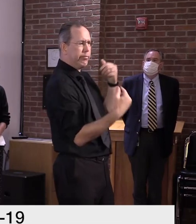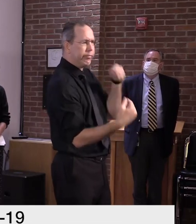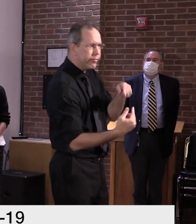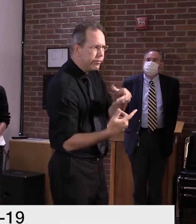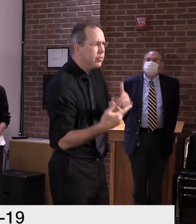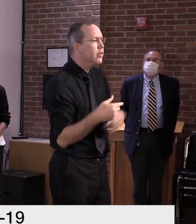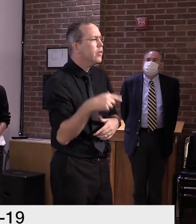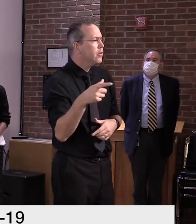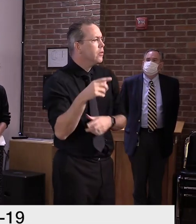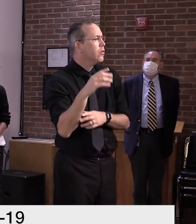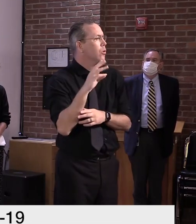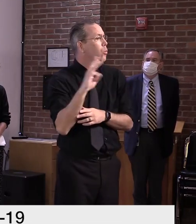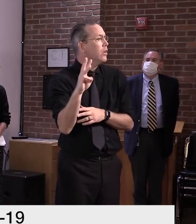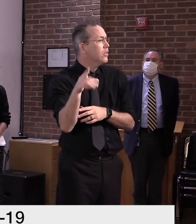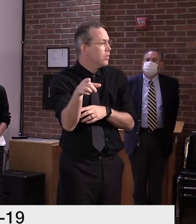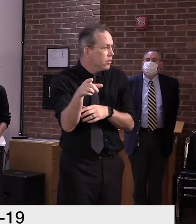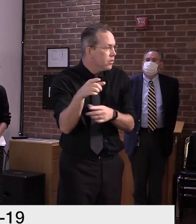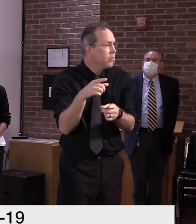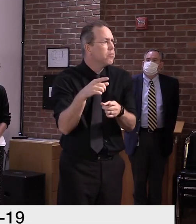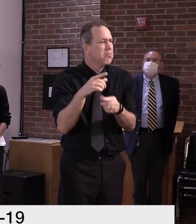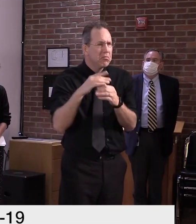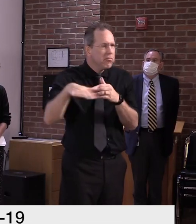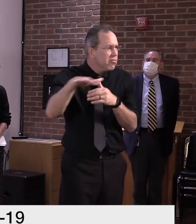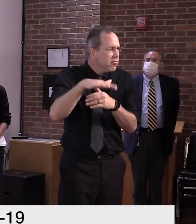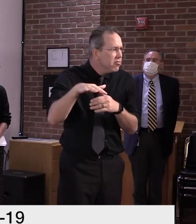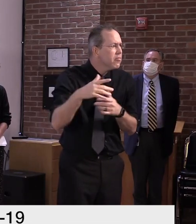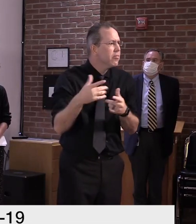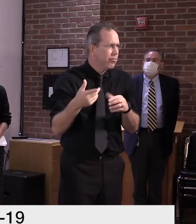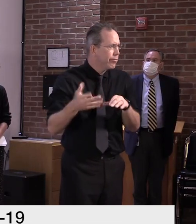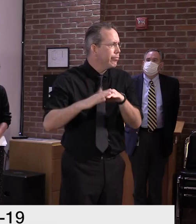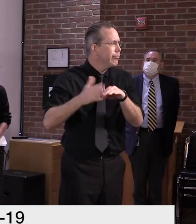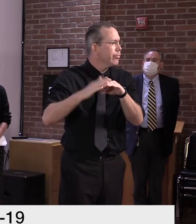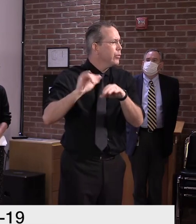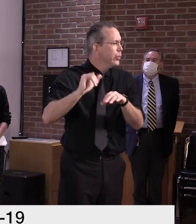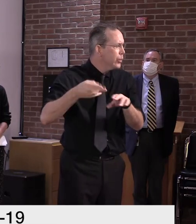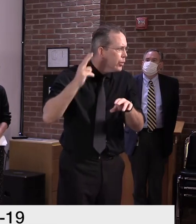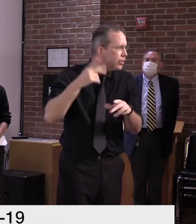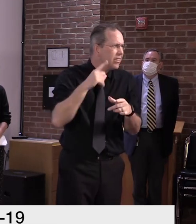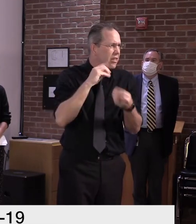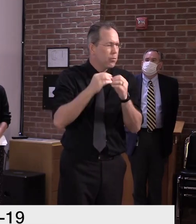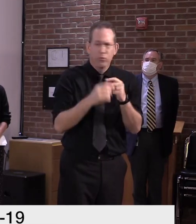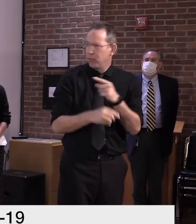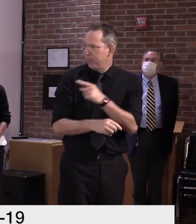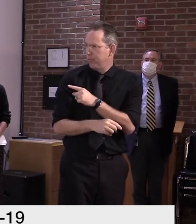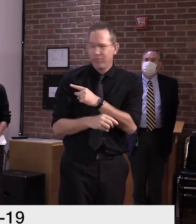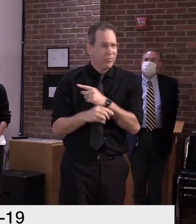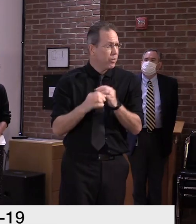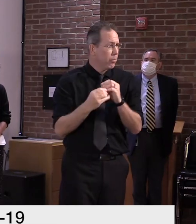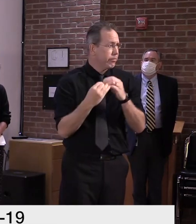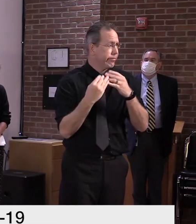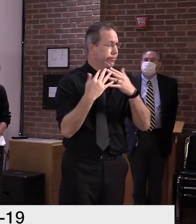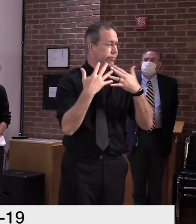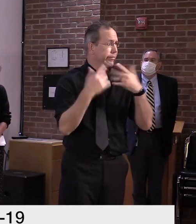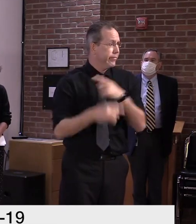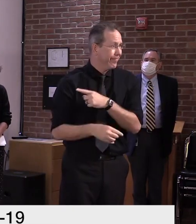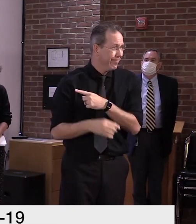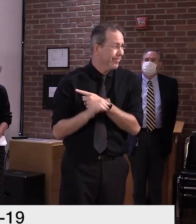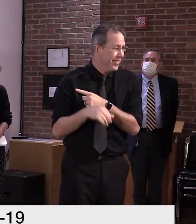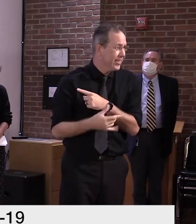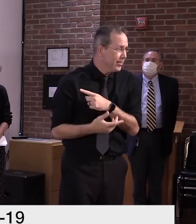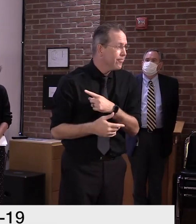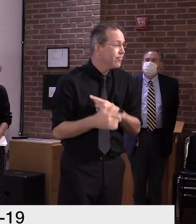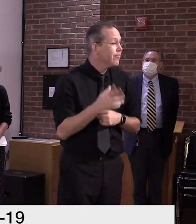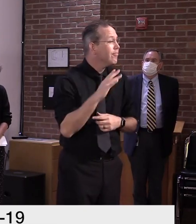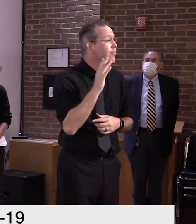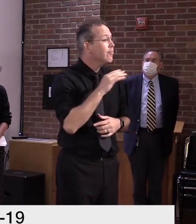illustrating just how interconnected we are as a country. To help us illustrate this, we have taken our travel map that we